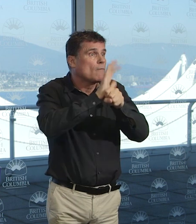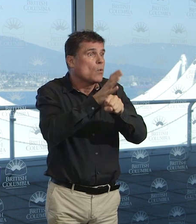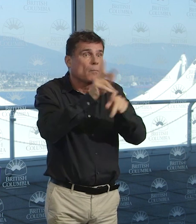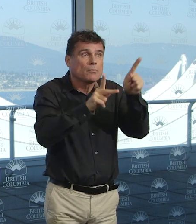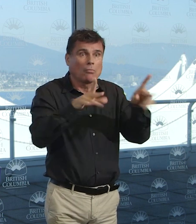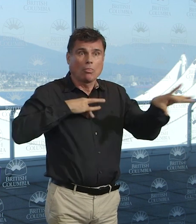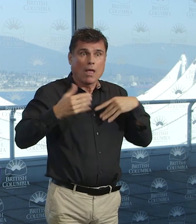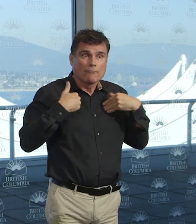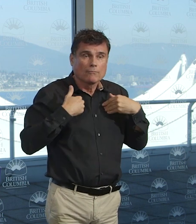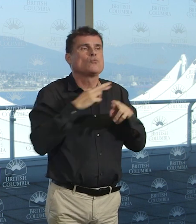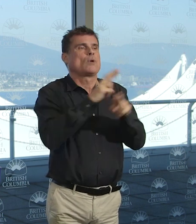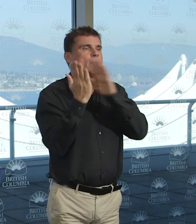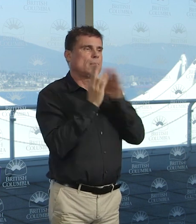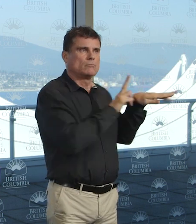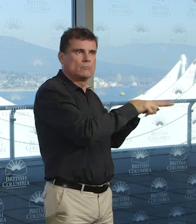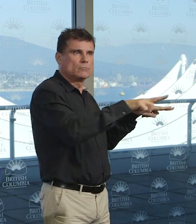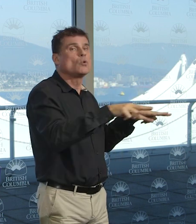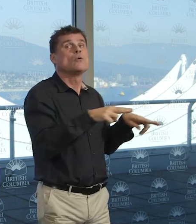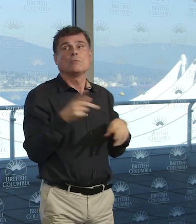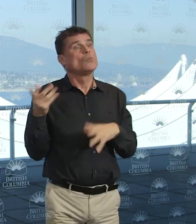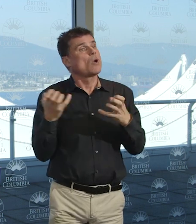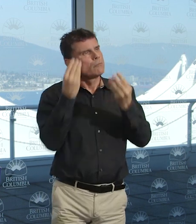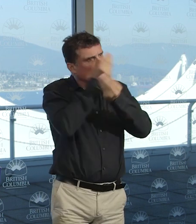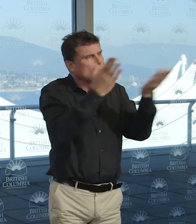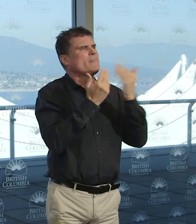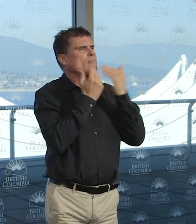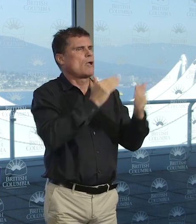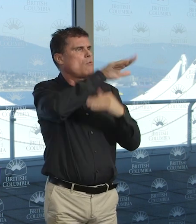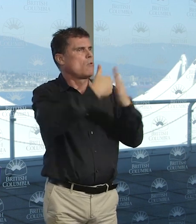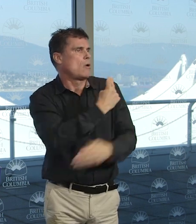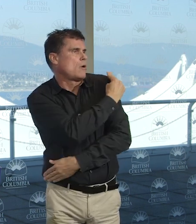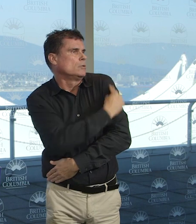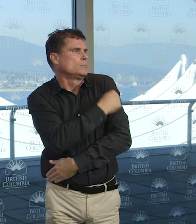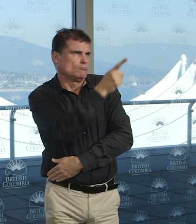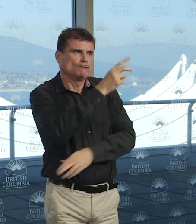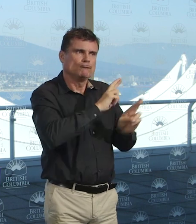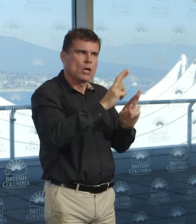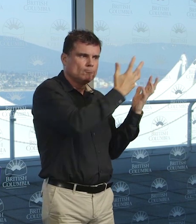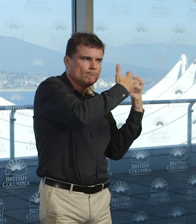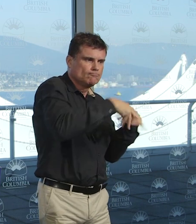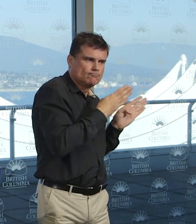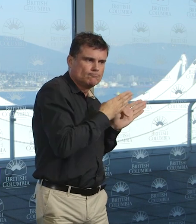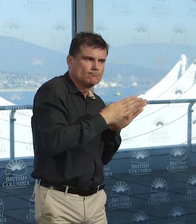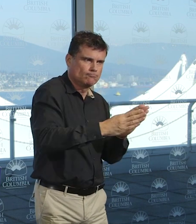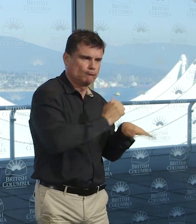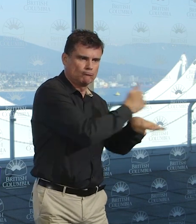this morning, I believe, on the BCCDC website, the testing numbers this week, which I believe are 17